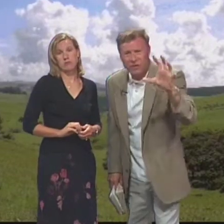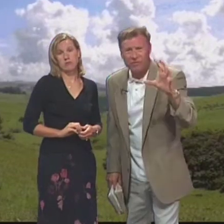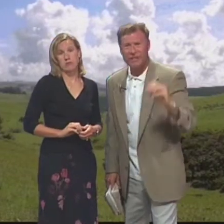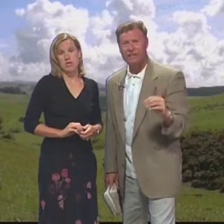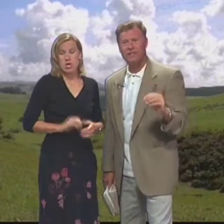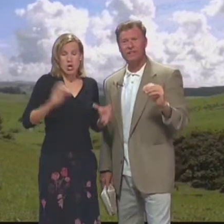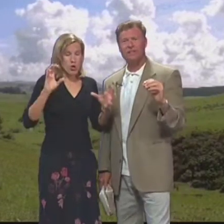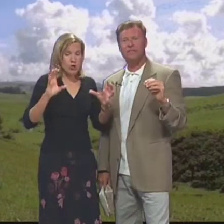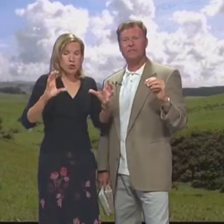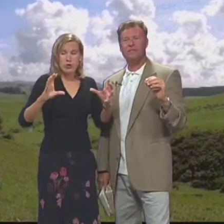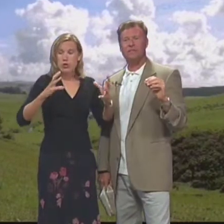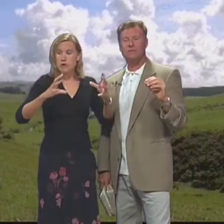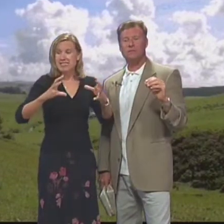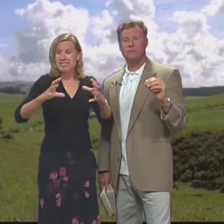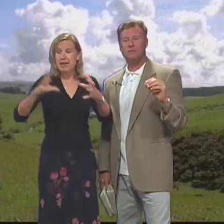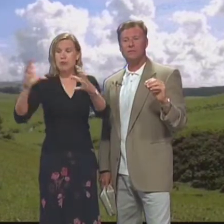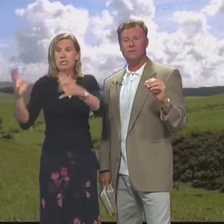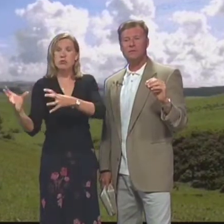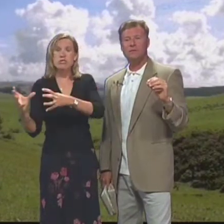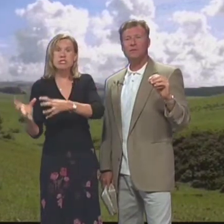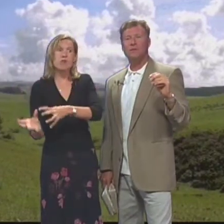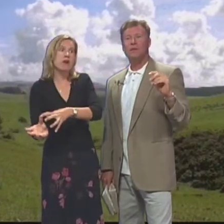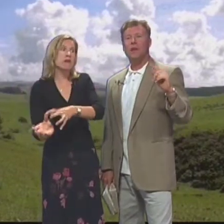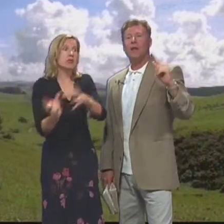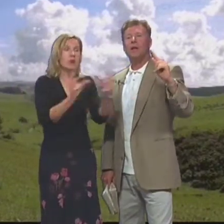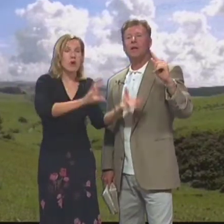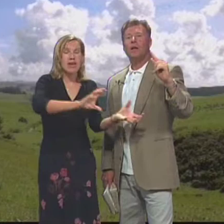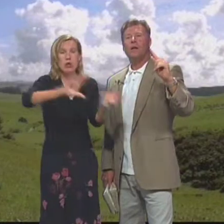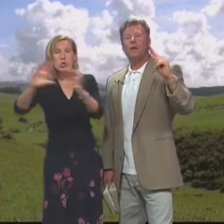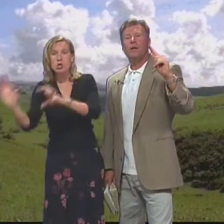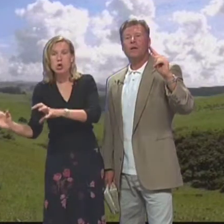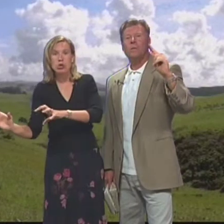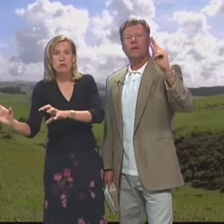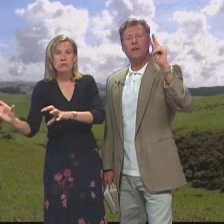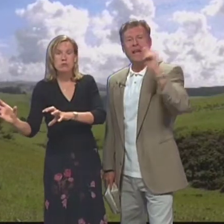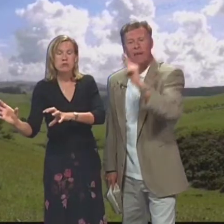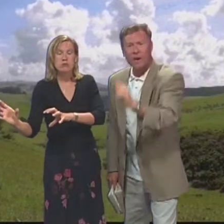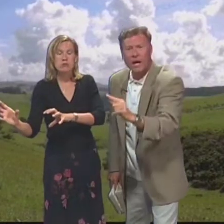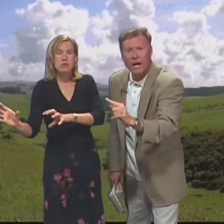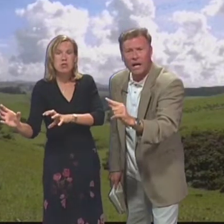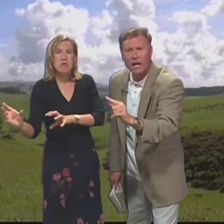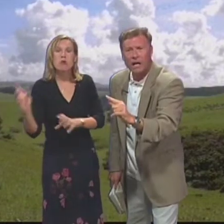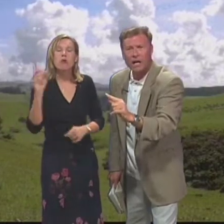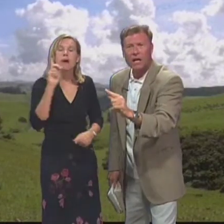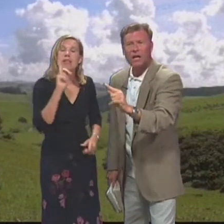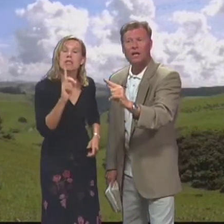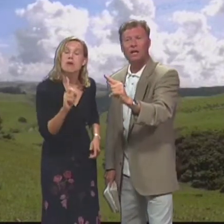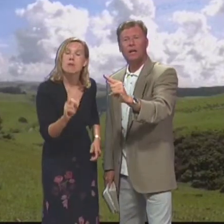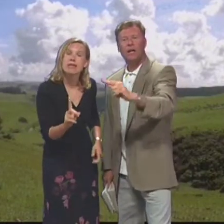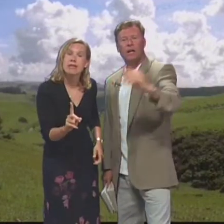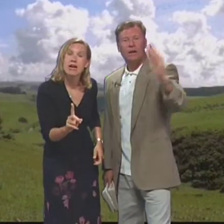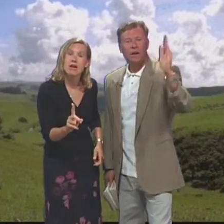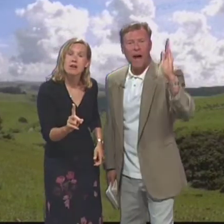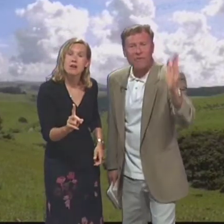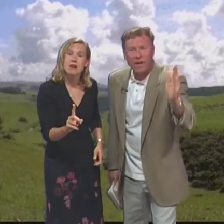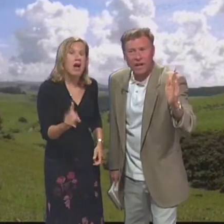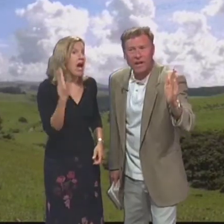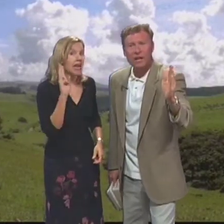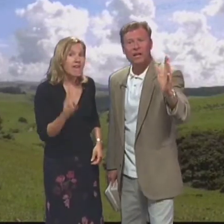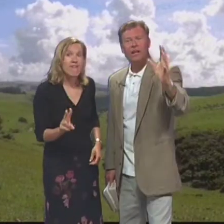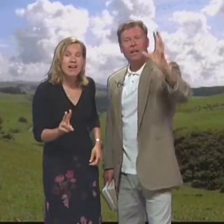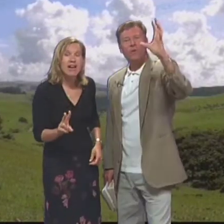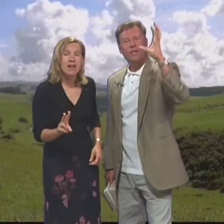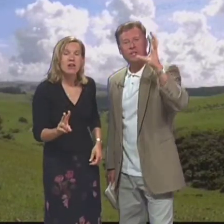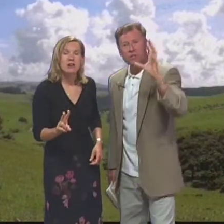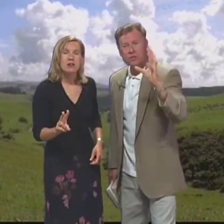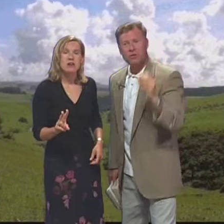all crowd shuffling Lo otro es nomás Las multitudes se mueven De un lugar a otro But you go to Latin America Pero uno va a Latinoamérica Africa